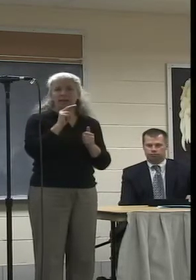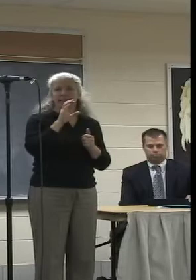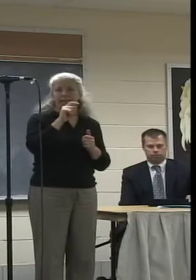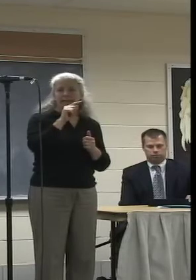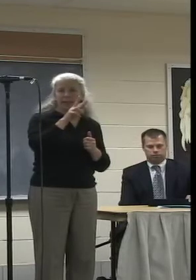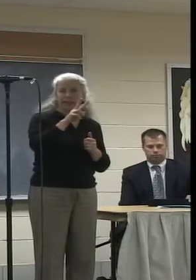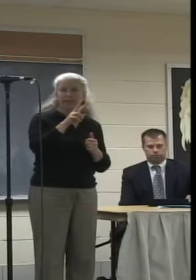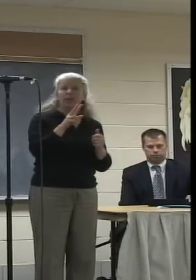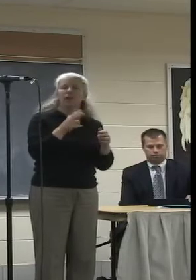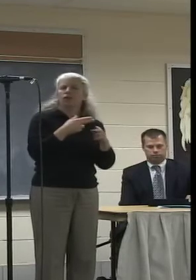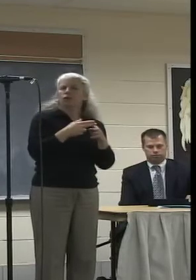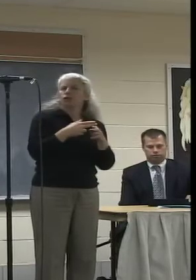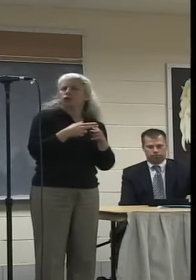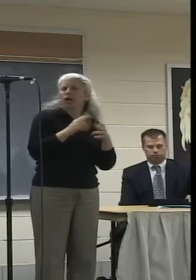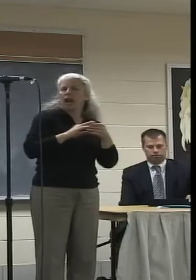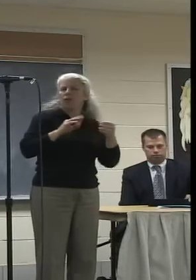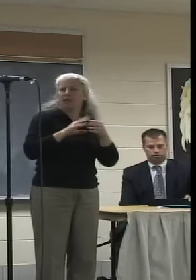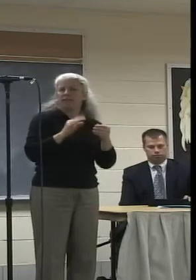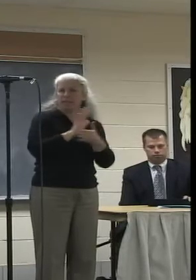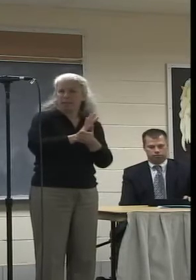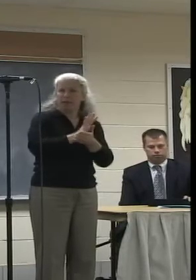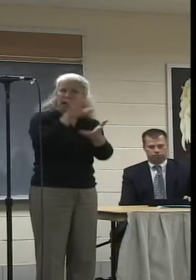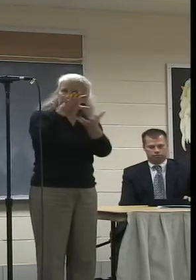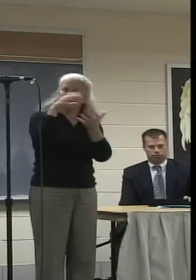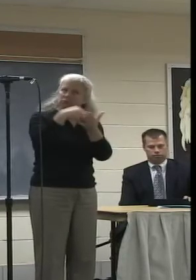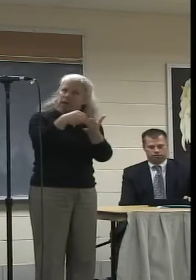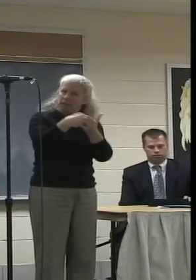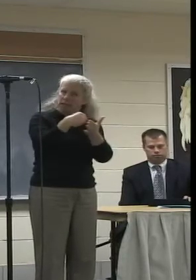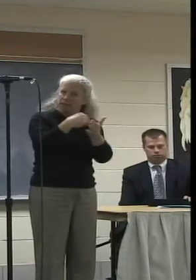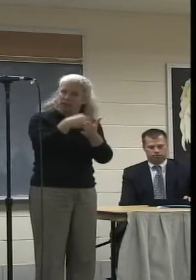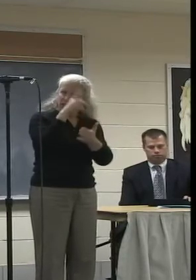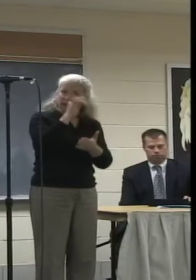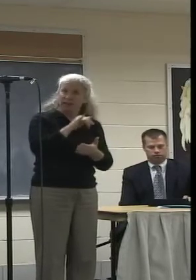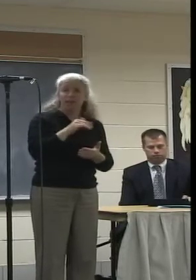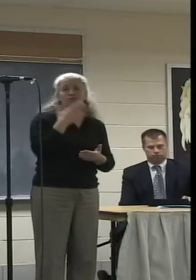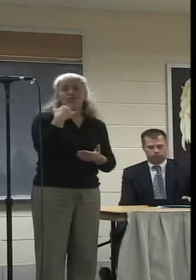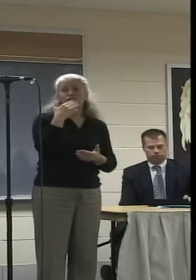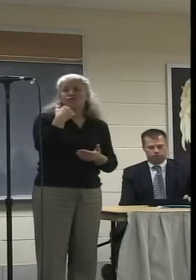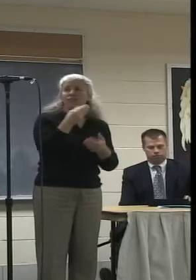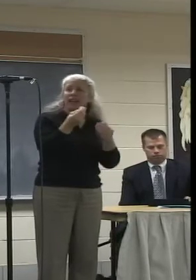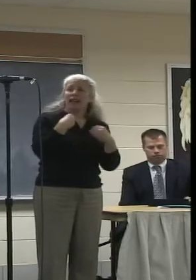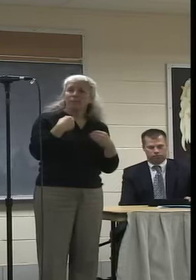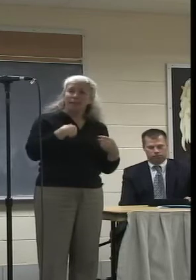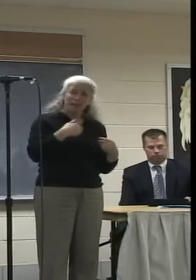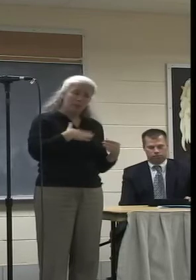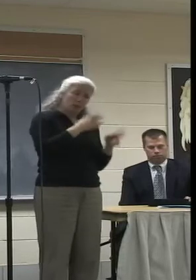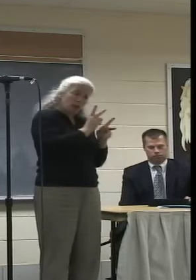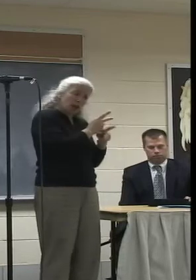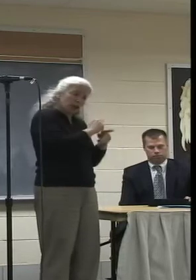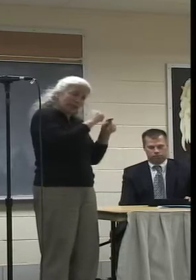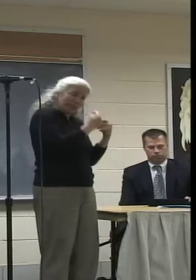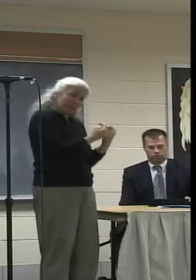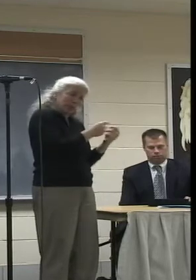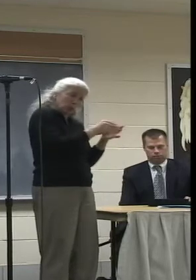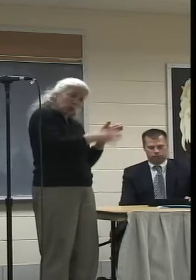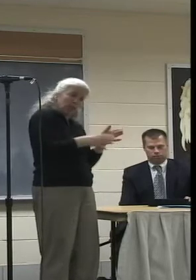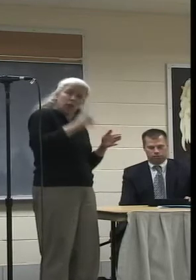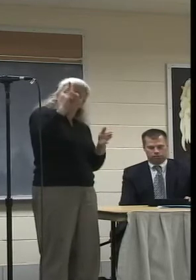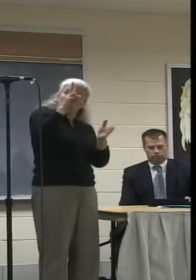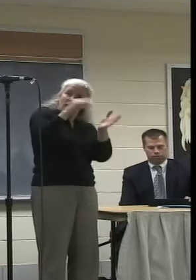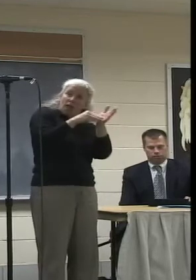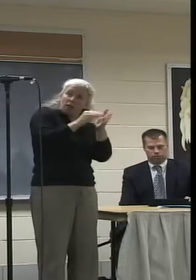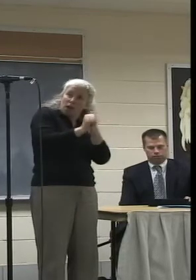film. And I received that grant. They were nice enough to give me and my production team of students $2,000.